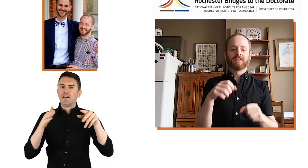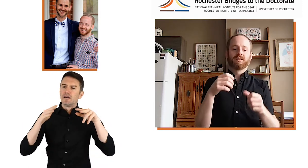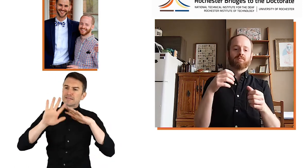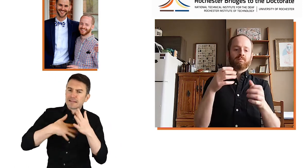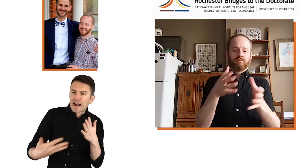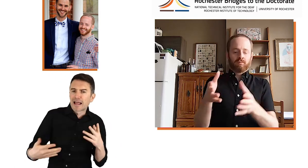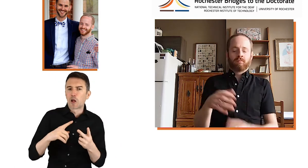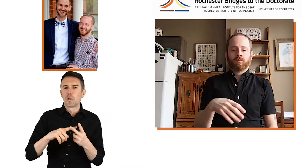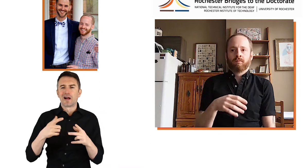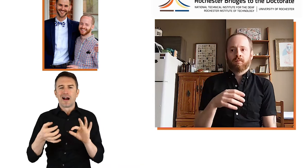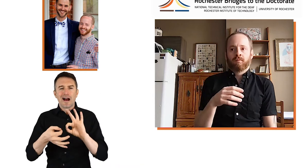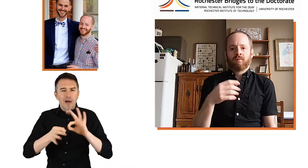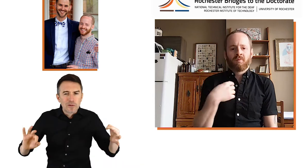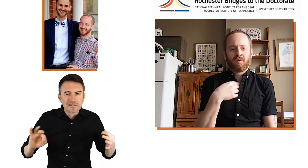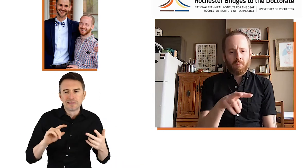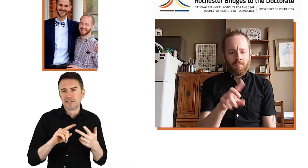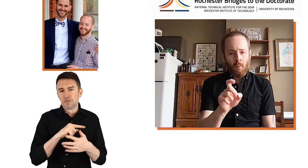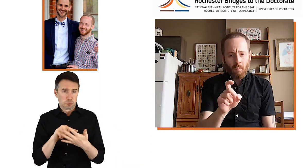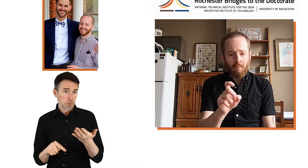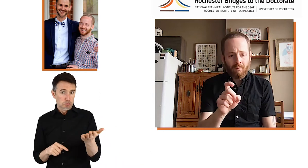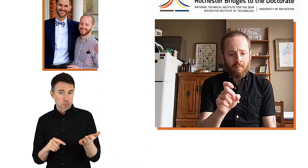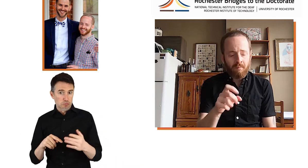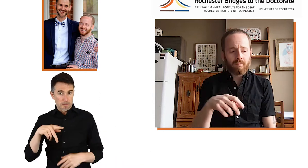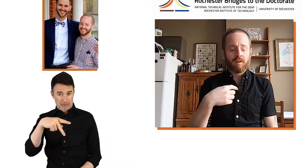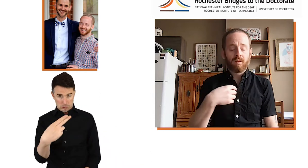related to sign language and sign linguistics.